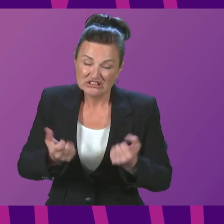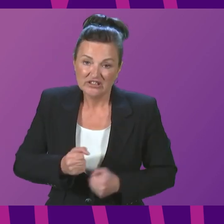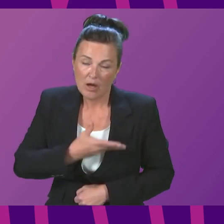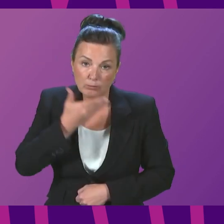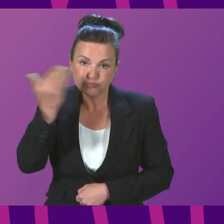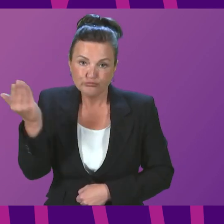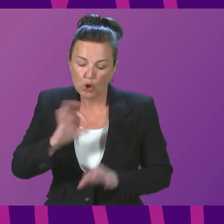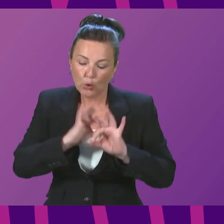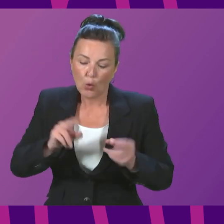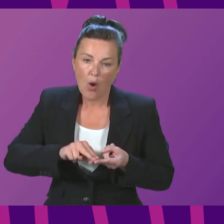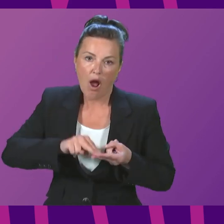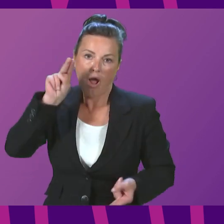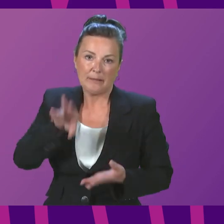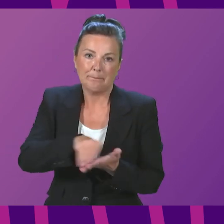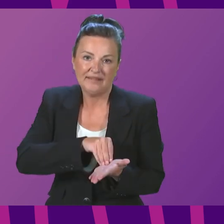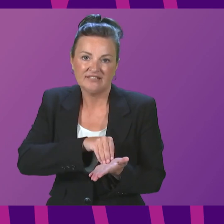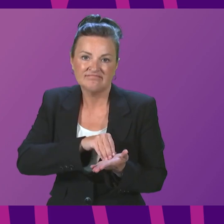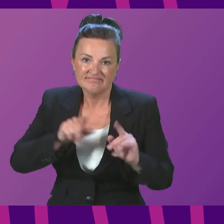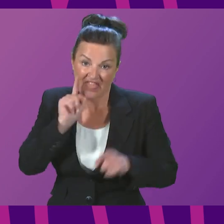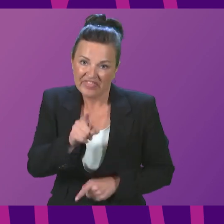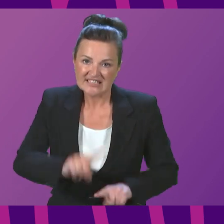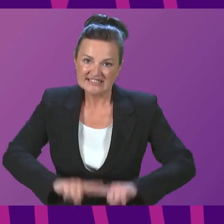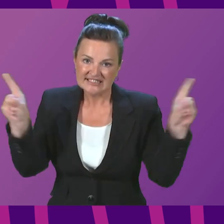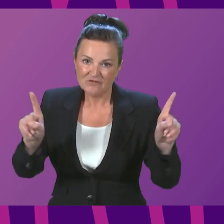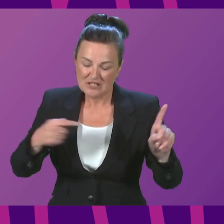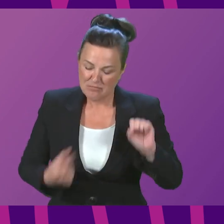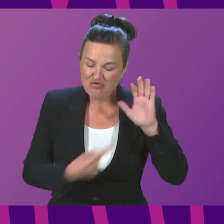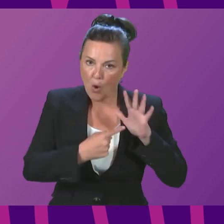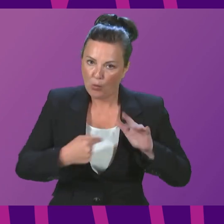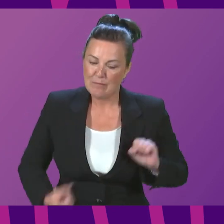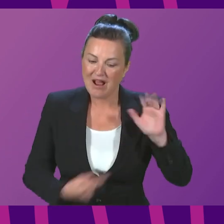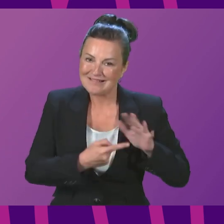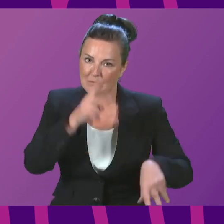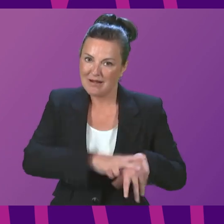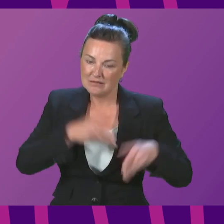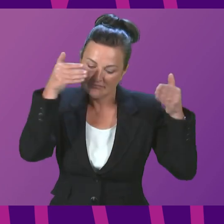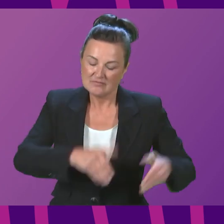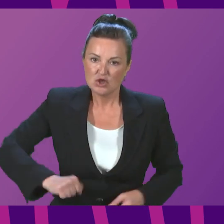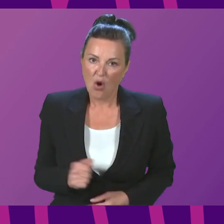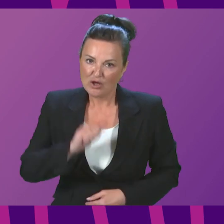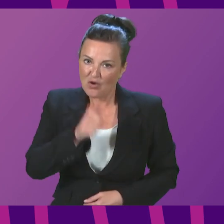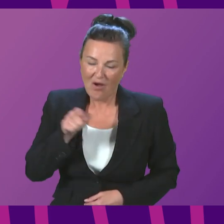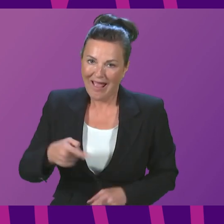no increase in pay whatsoever. That is the difference in priority for policing. Douglas Ross,